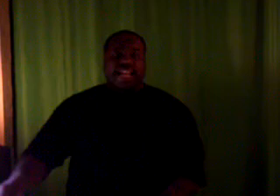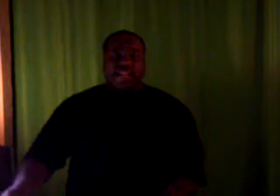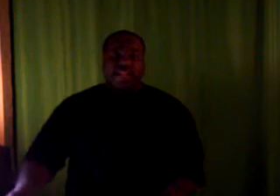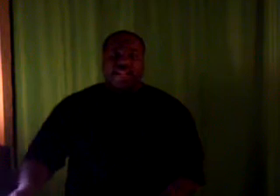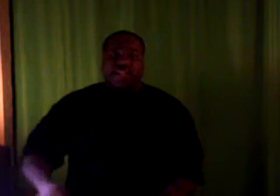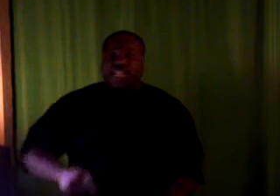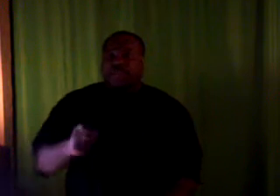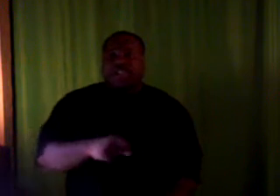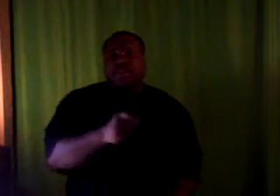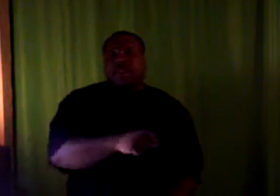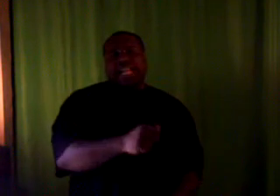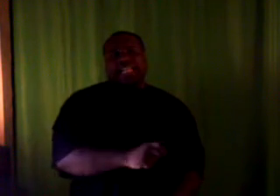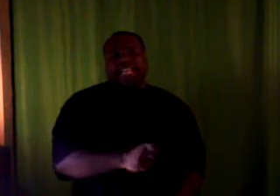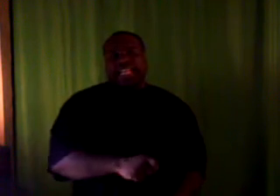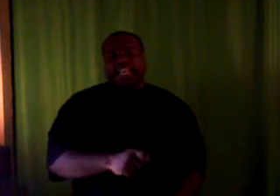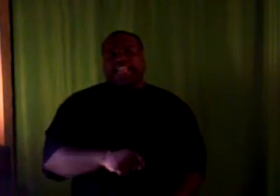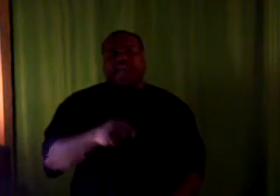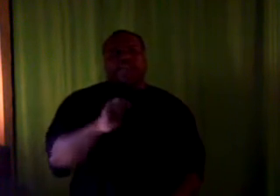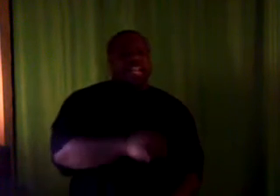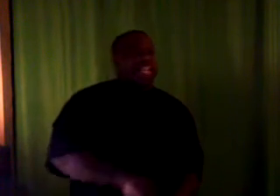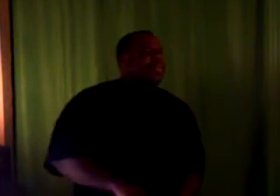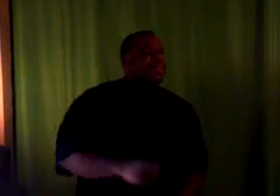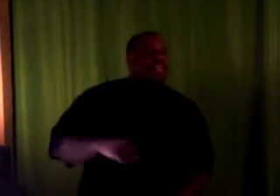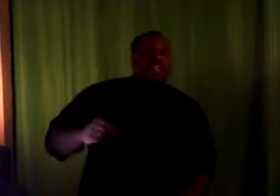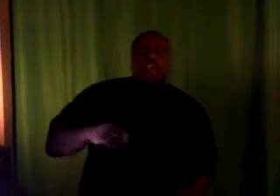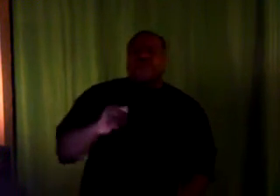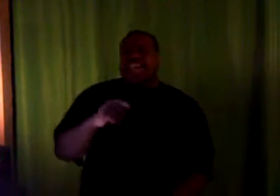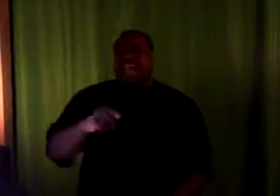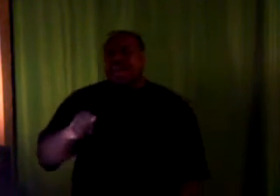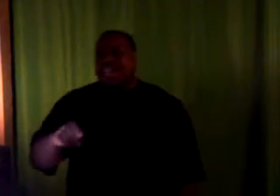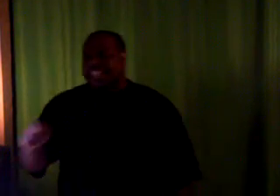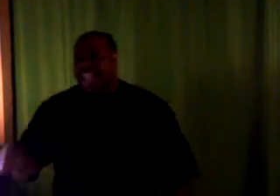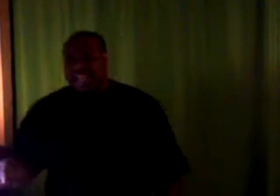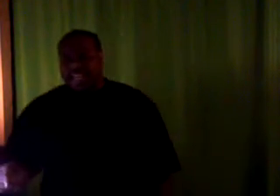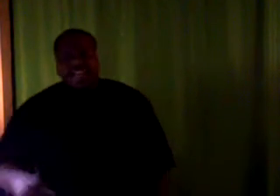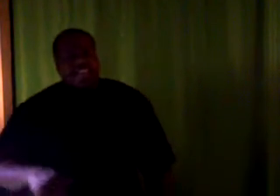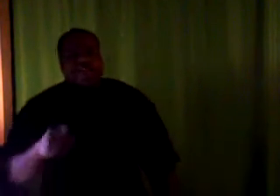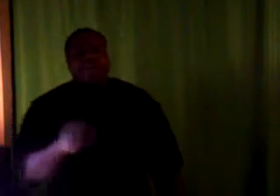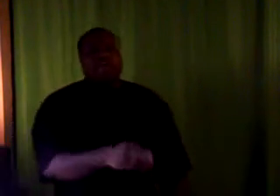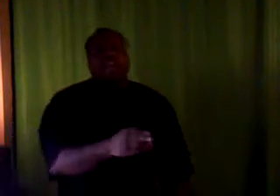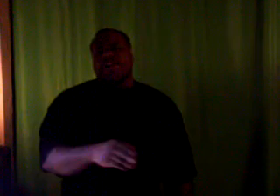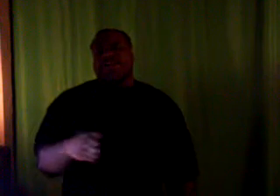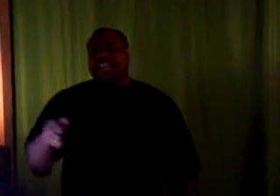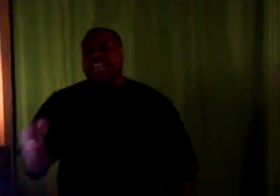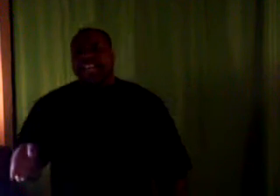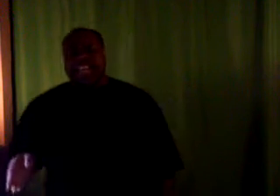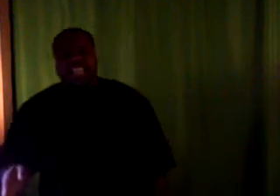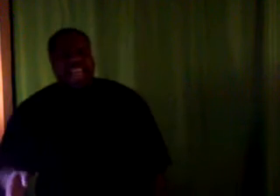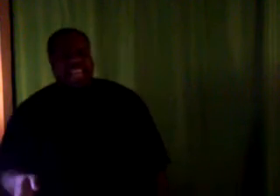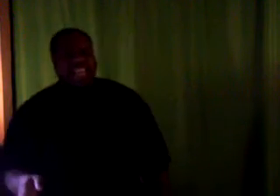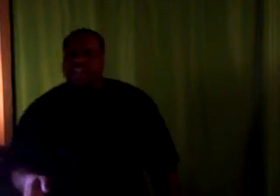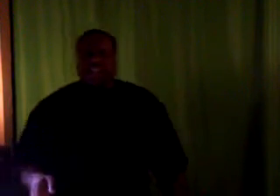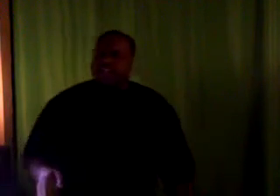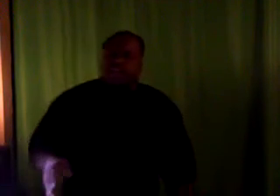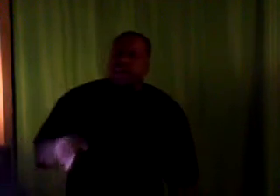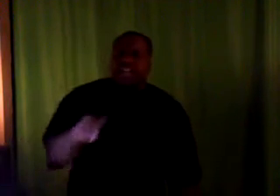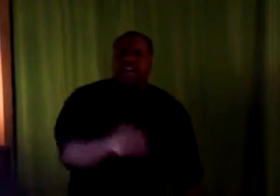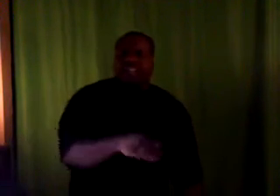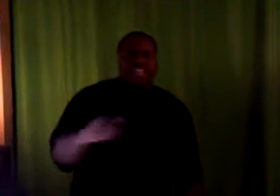ending. That's what don't nobody look at. They look at why they're in it, but every game has an ending. And if you don't head up and get out of that game or that hustling